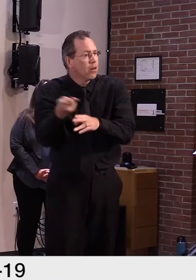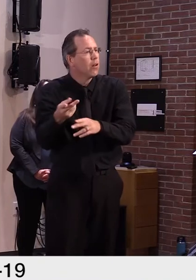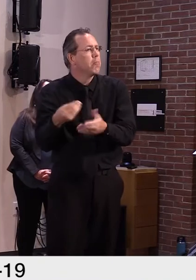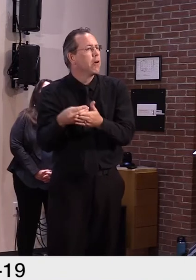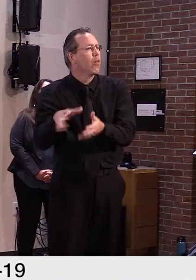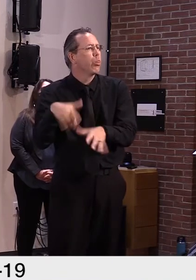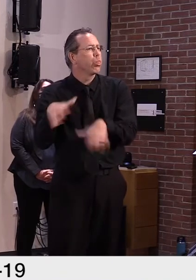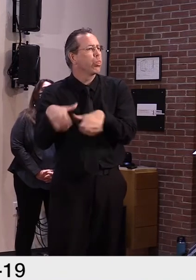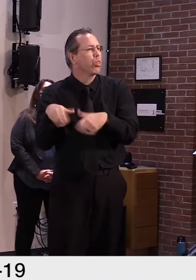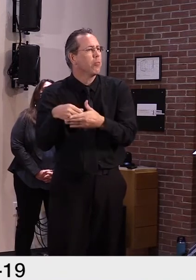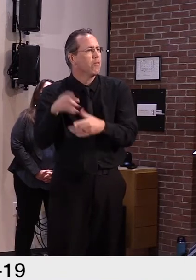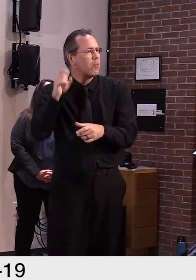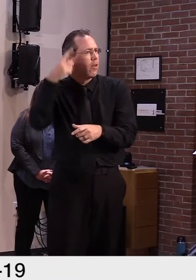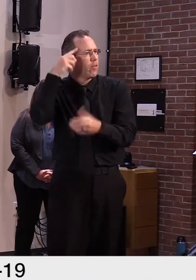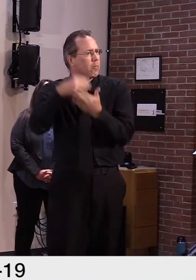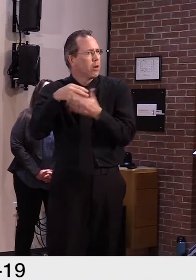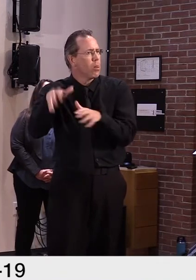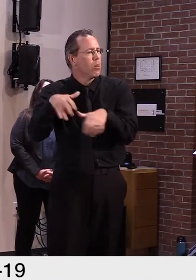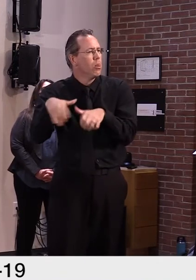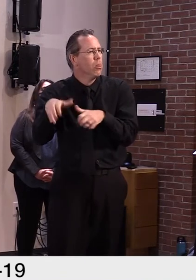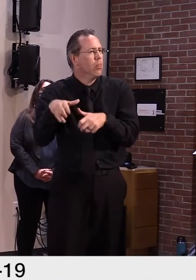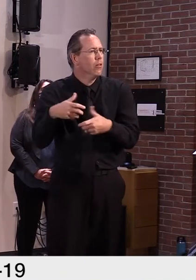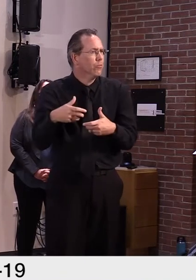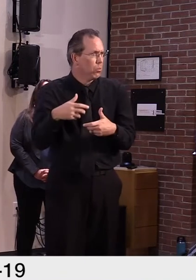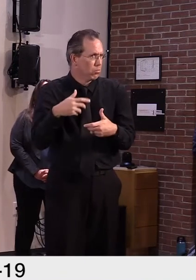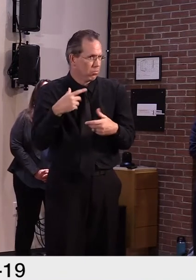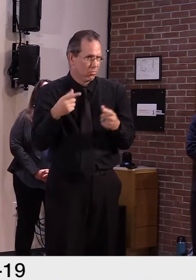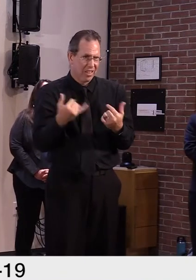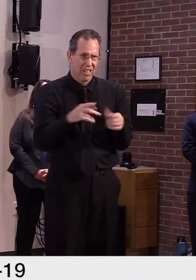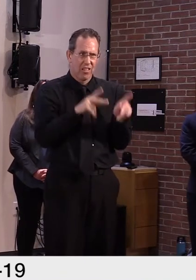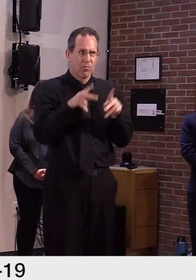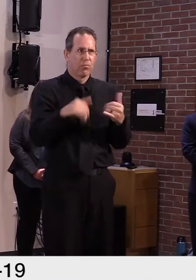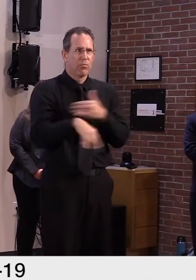That's great. Thank you very much.